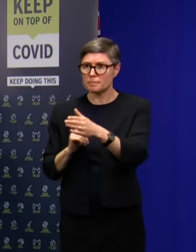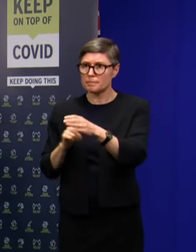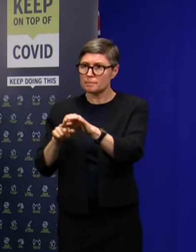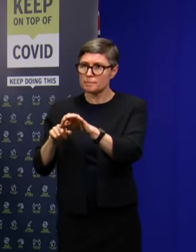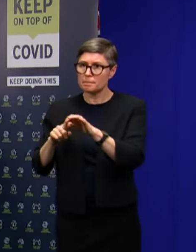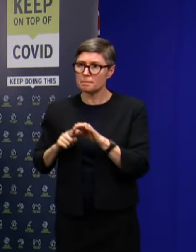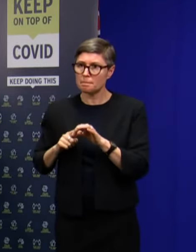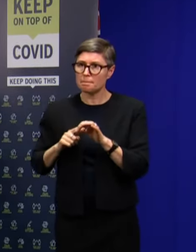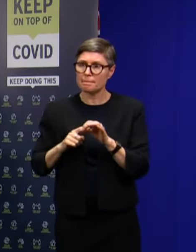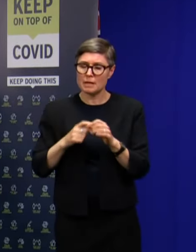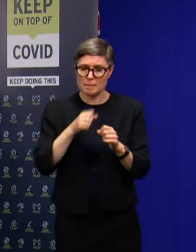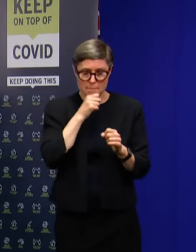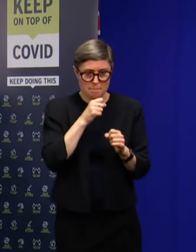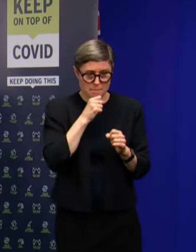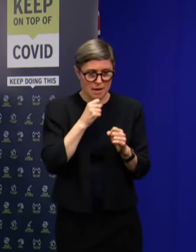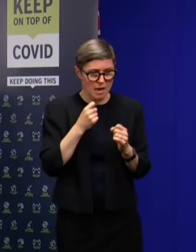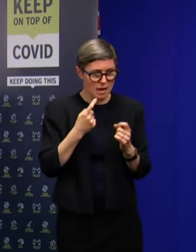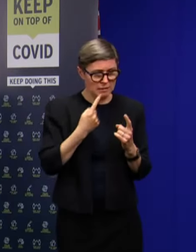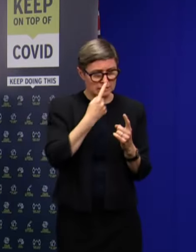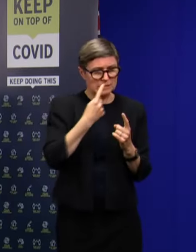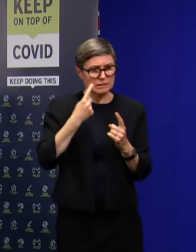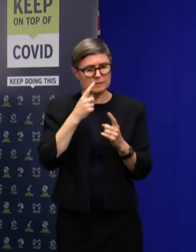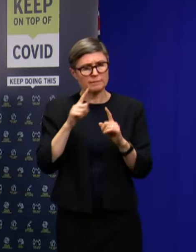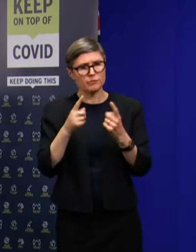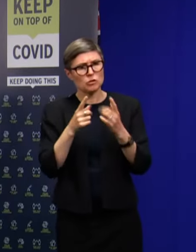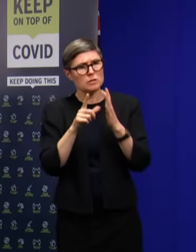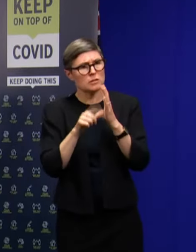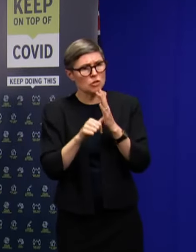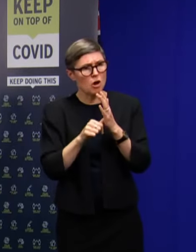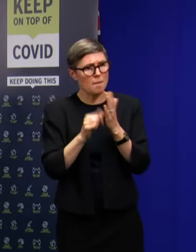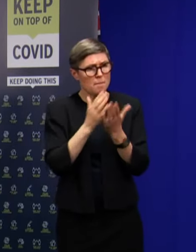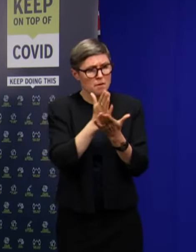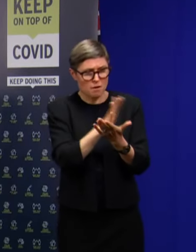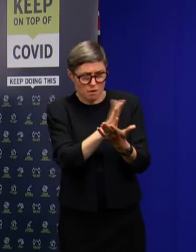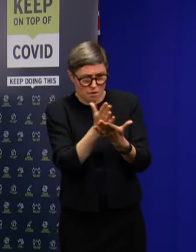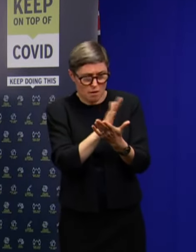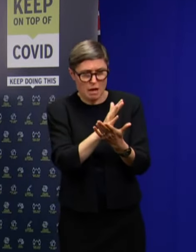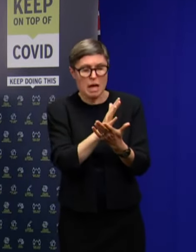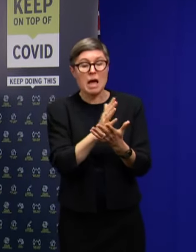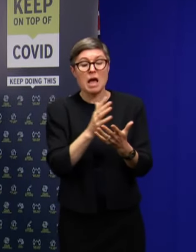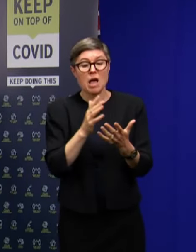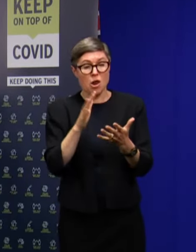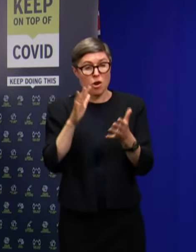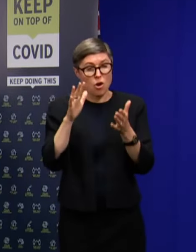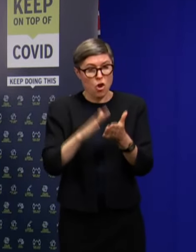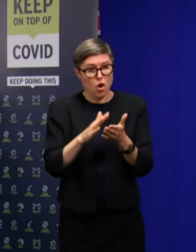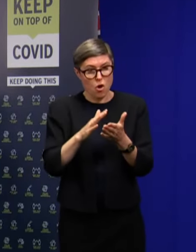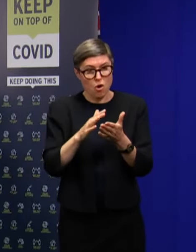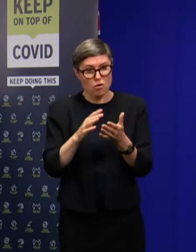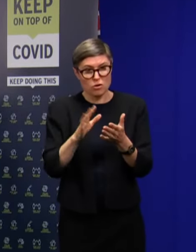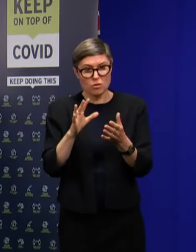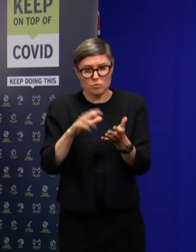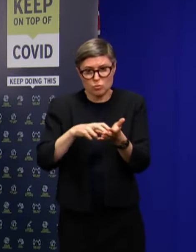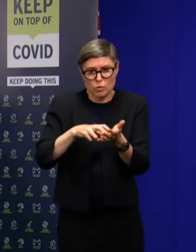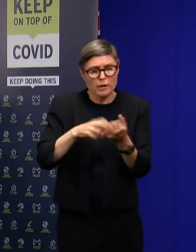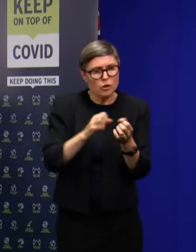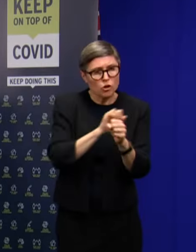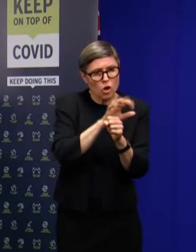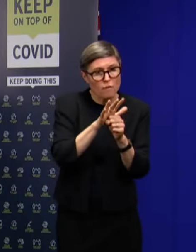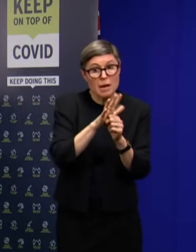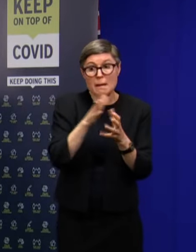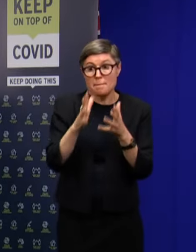result of his test. Does that mean he is less infectious at that point than he might have been later on?